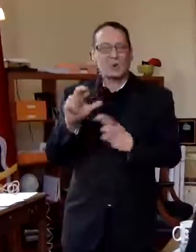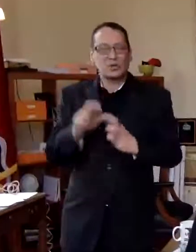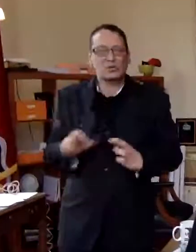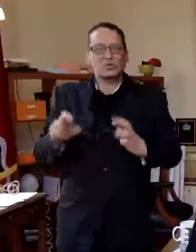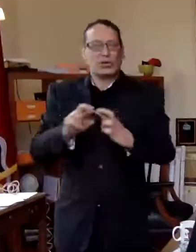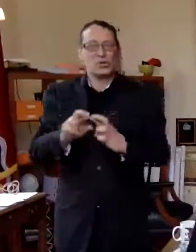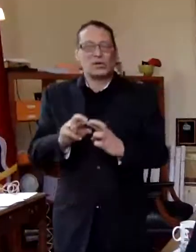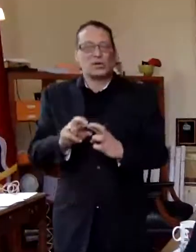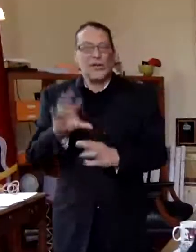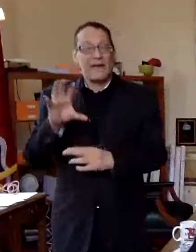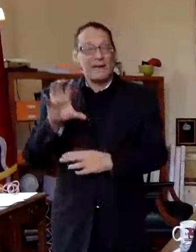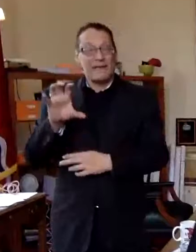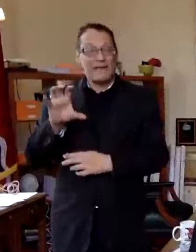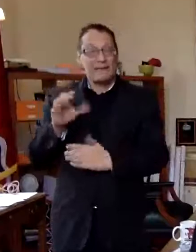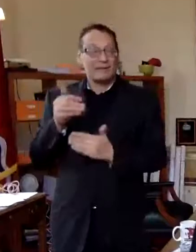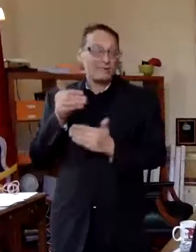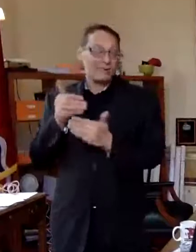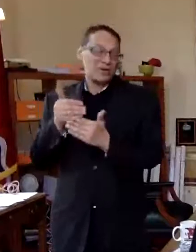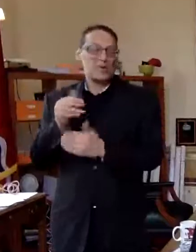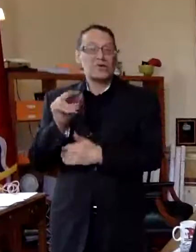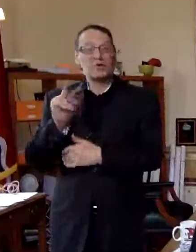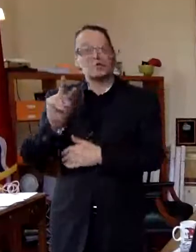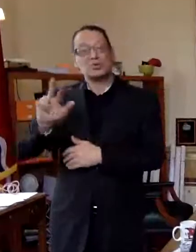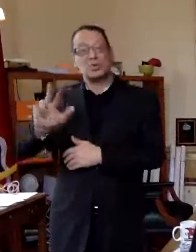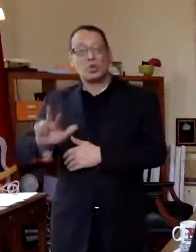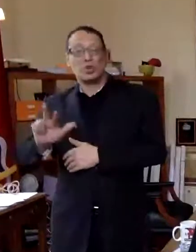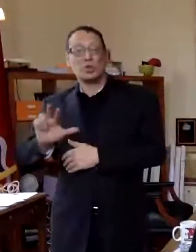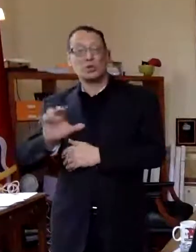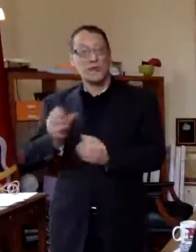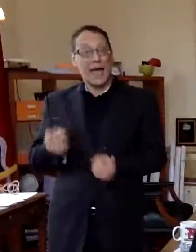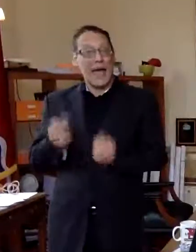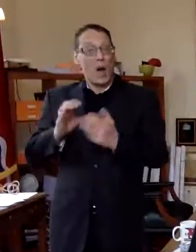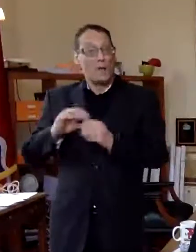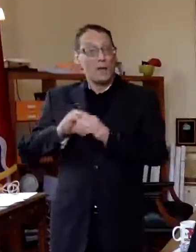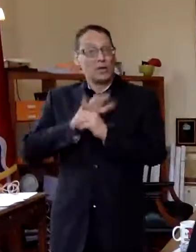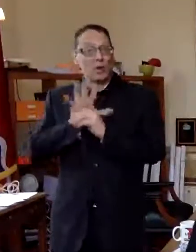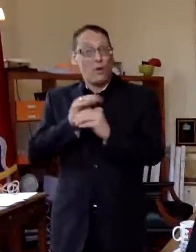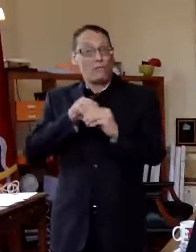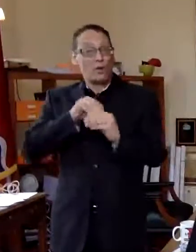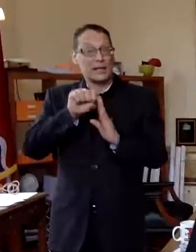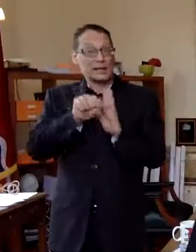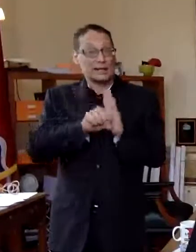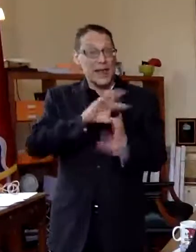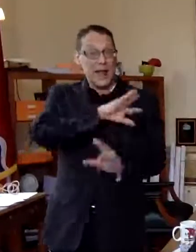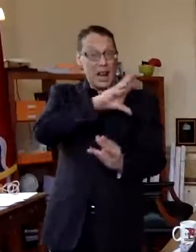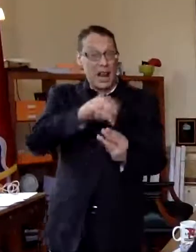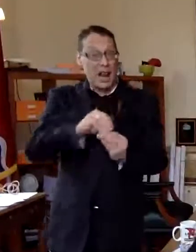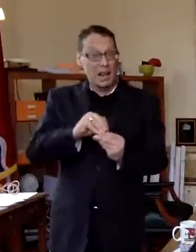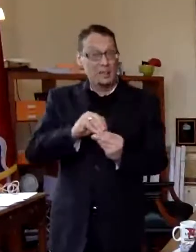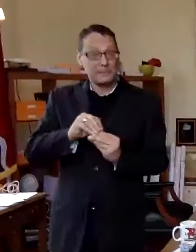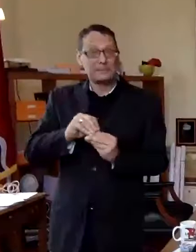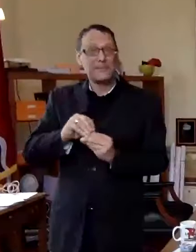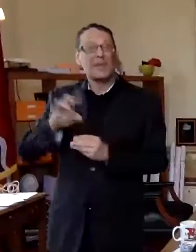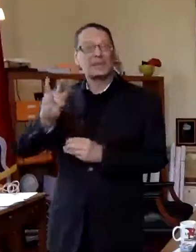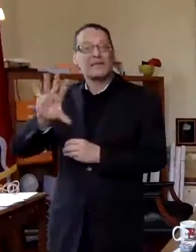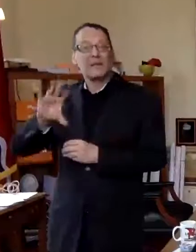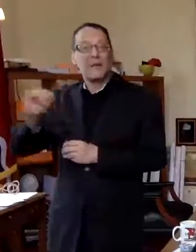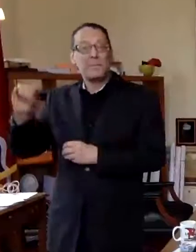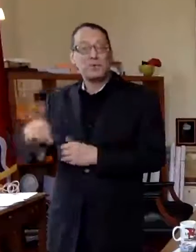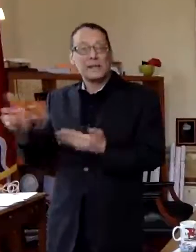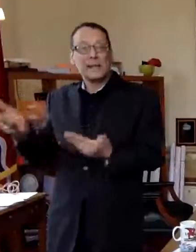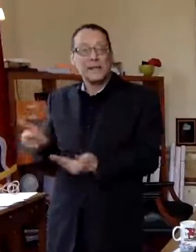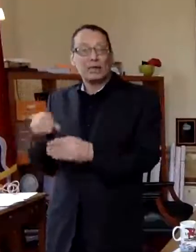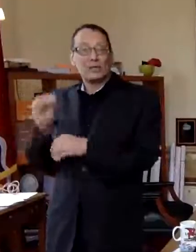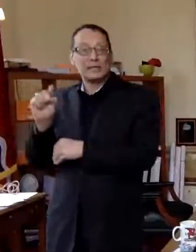uh well over 50 percent uh close to two-thirds of the cases in the whole state so we just have a different situation here